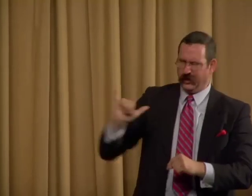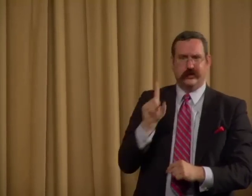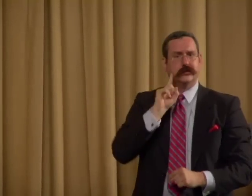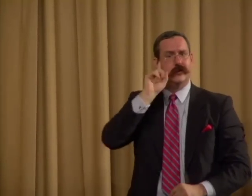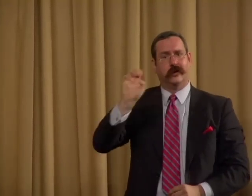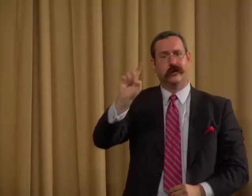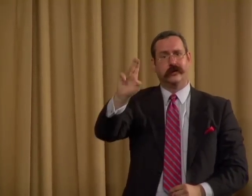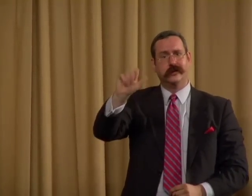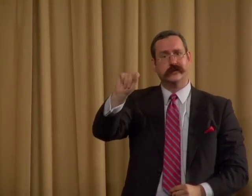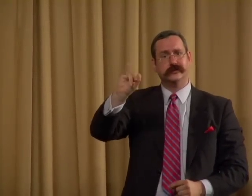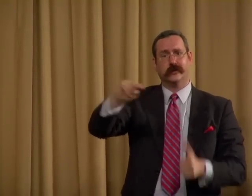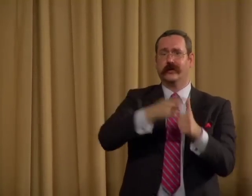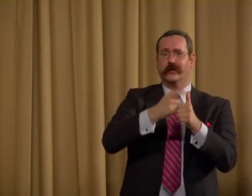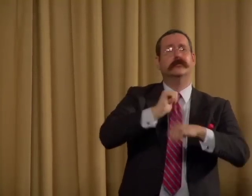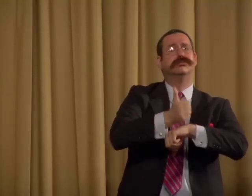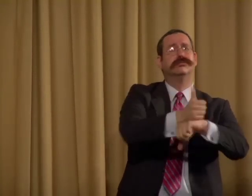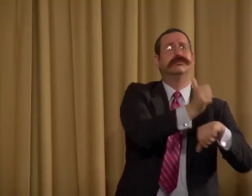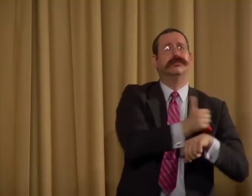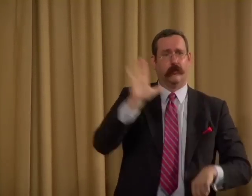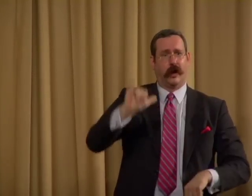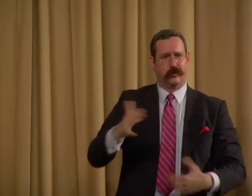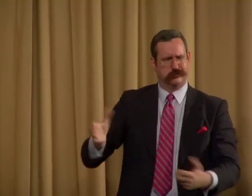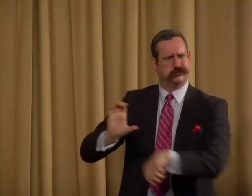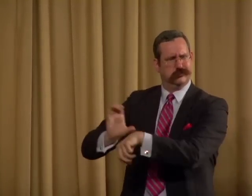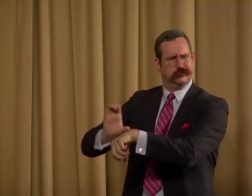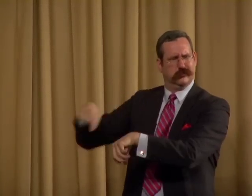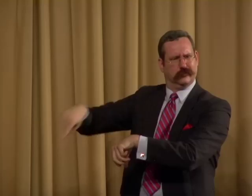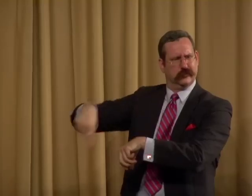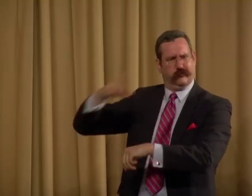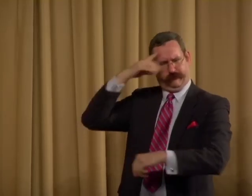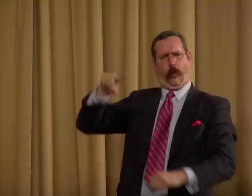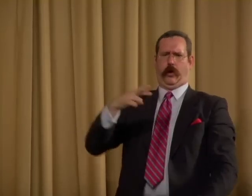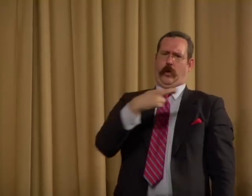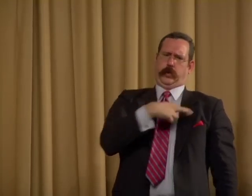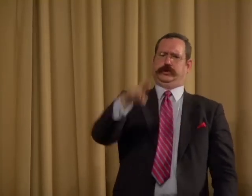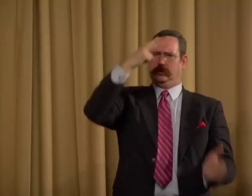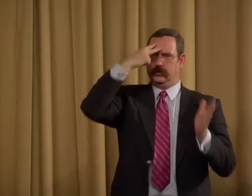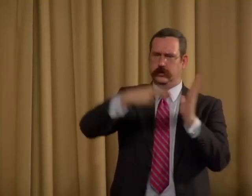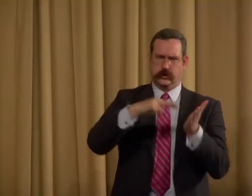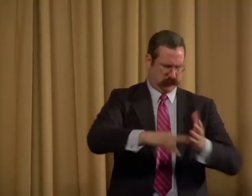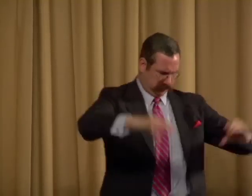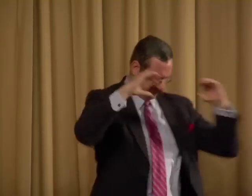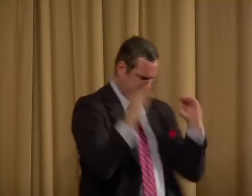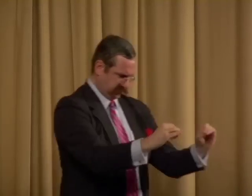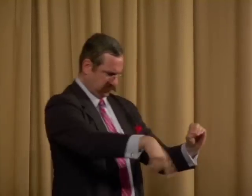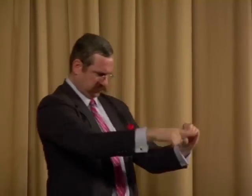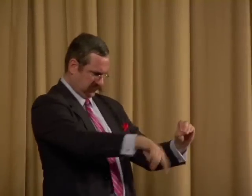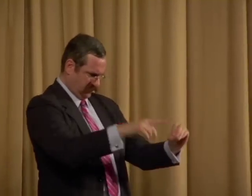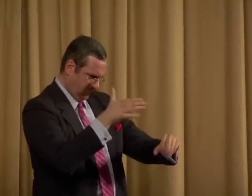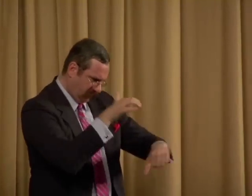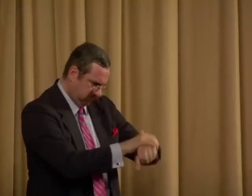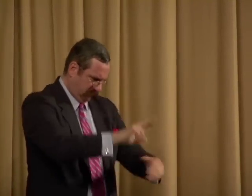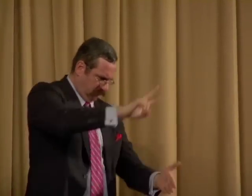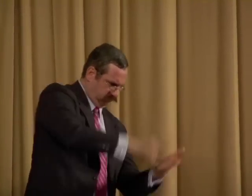a religious minister. Education often was founded through religious purposes,